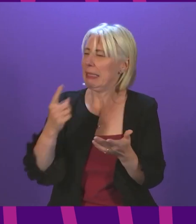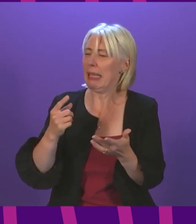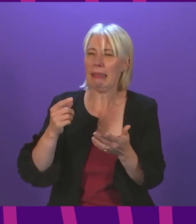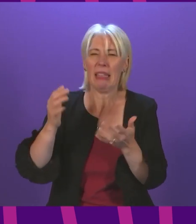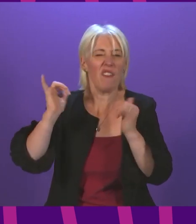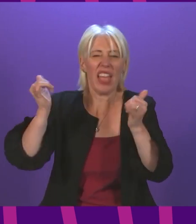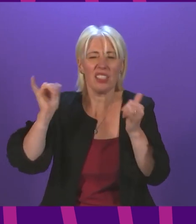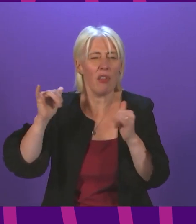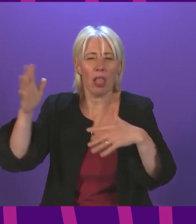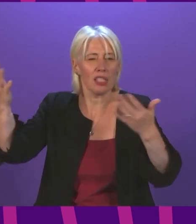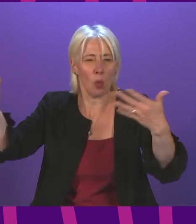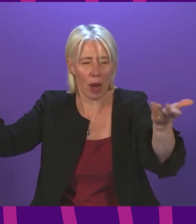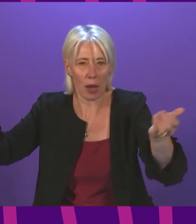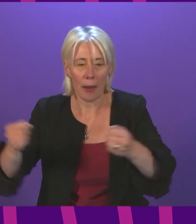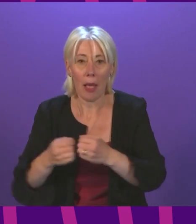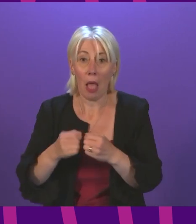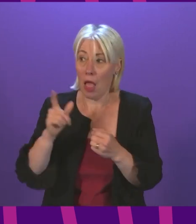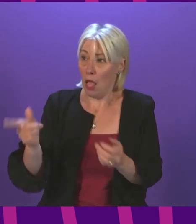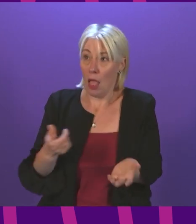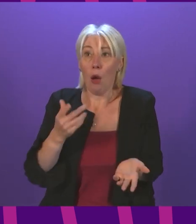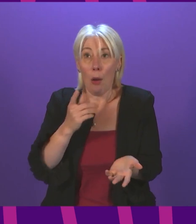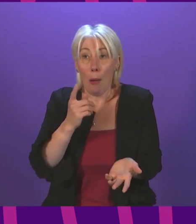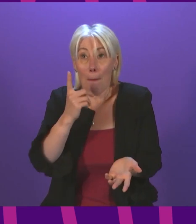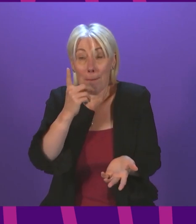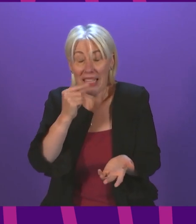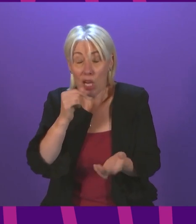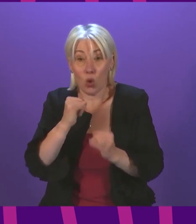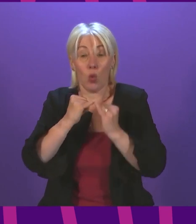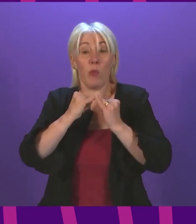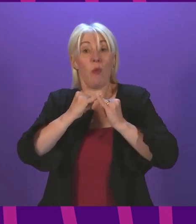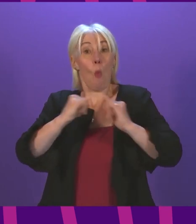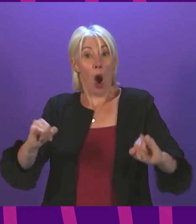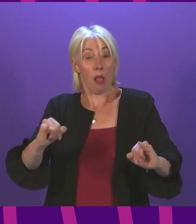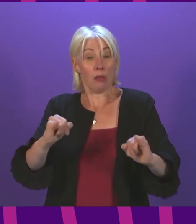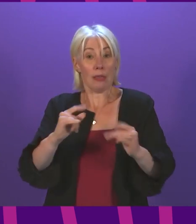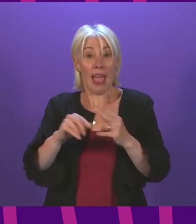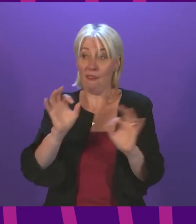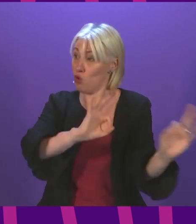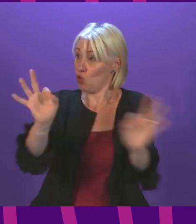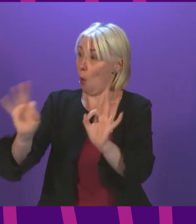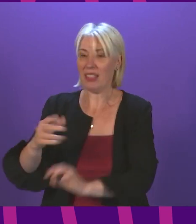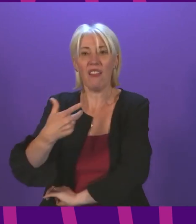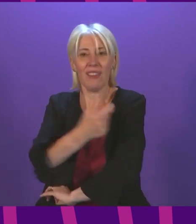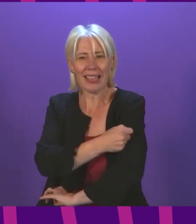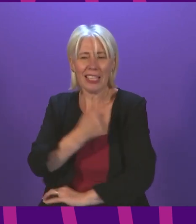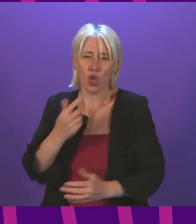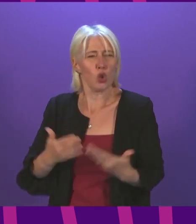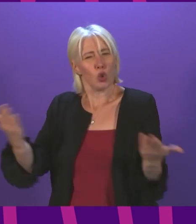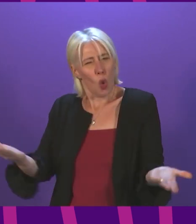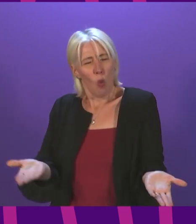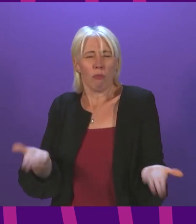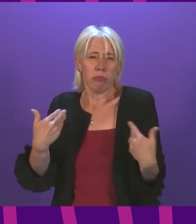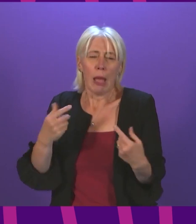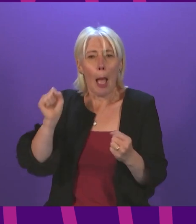would have been potentially much higher without the protection of vaccination so it is an important